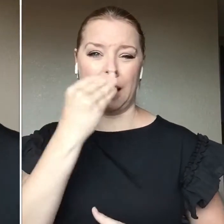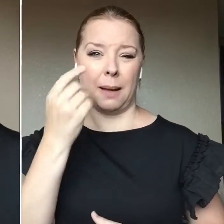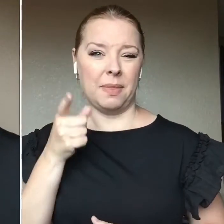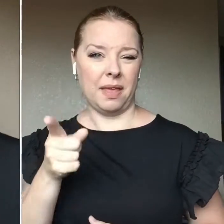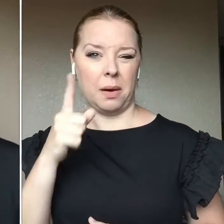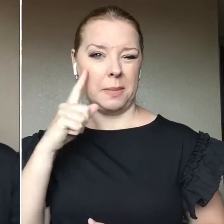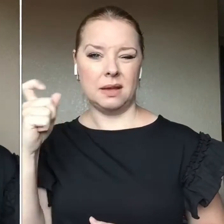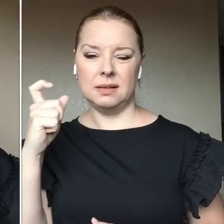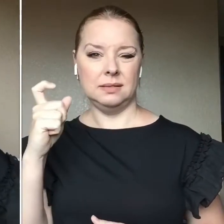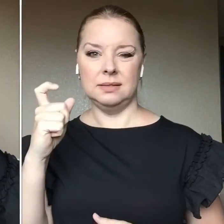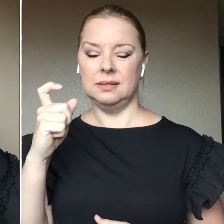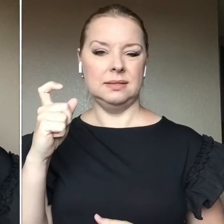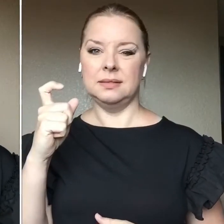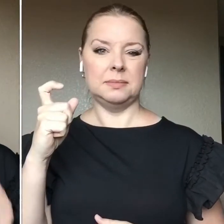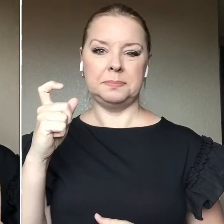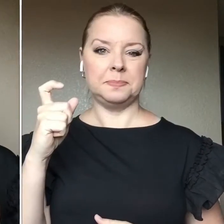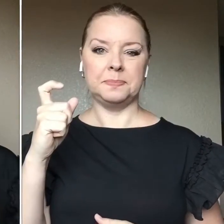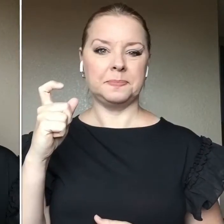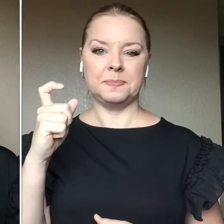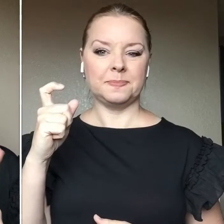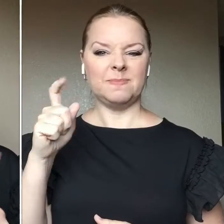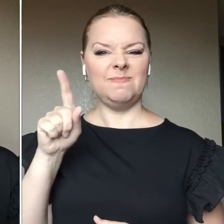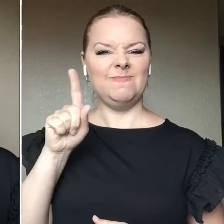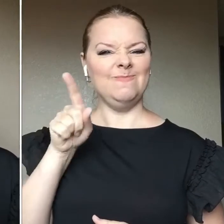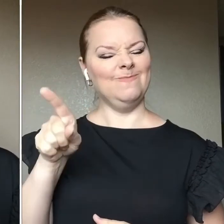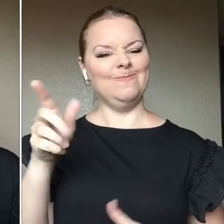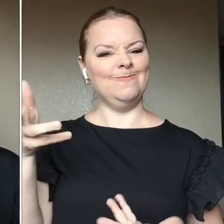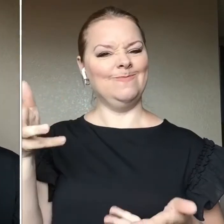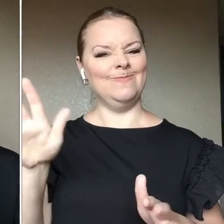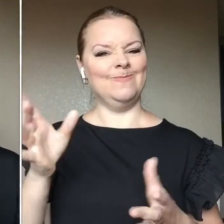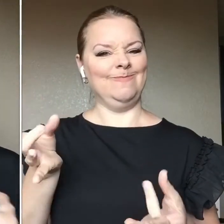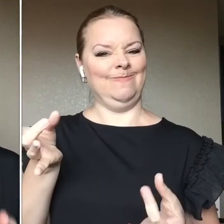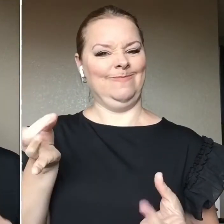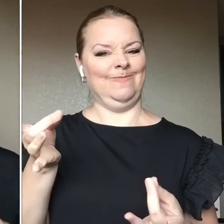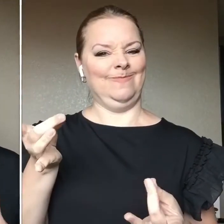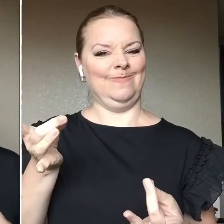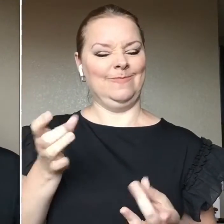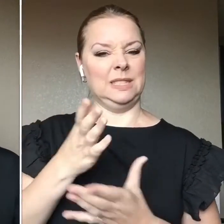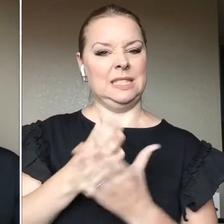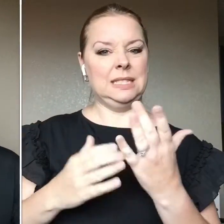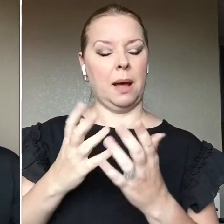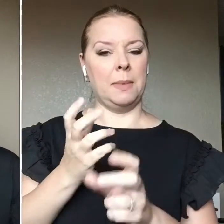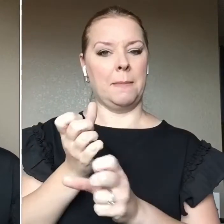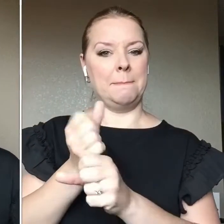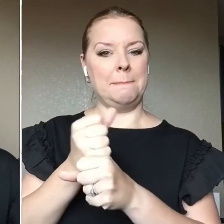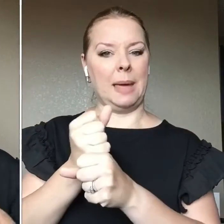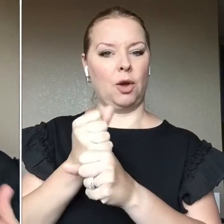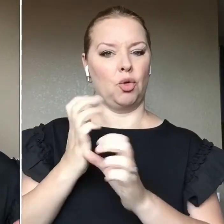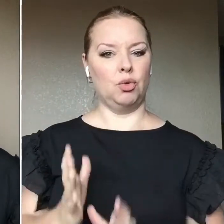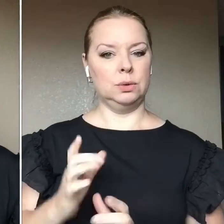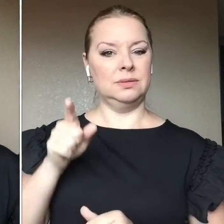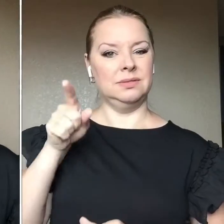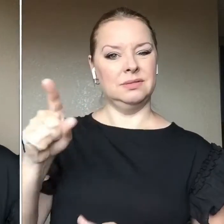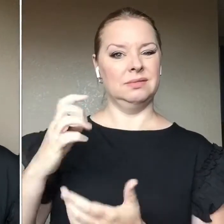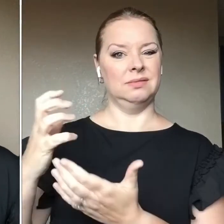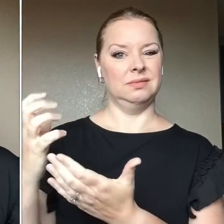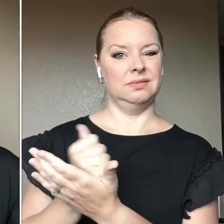Um, that one's a touchy one because some of the manufacturers that they get it from are not,